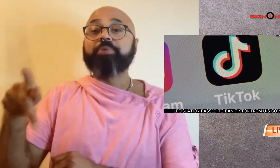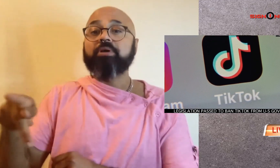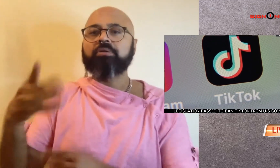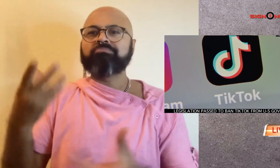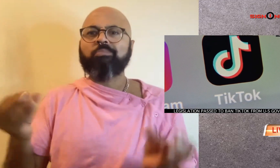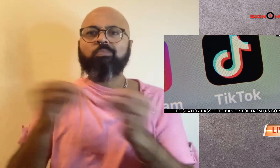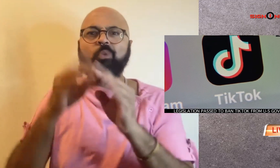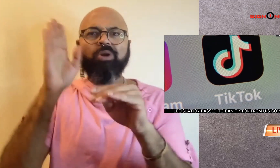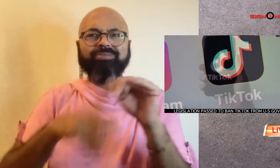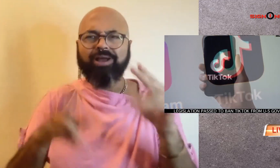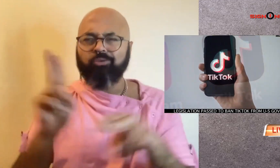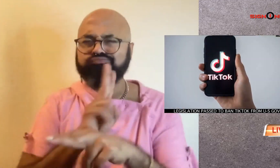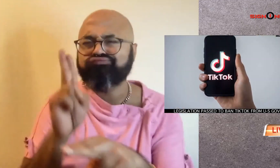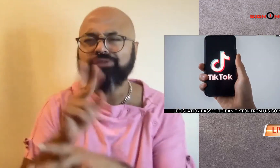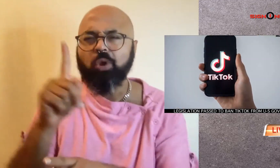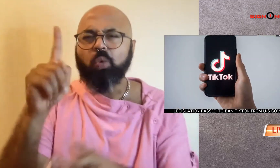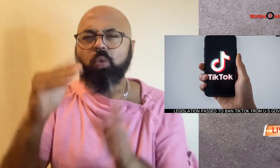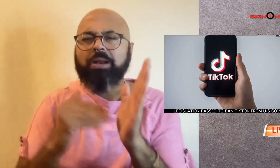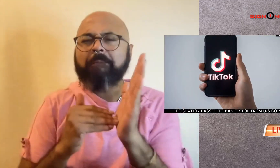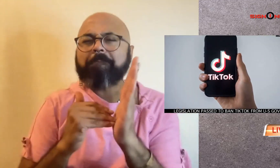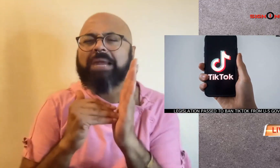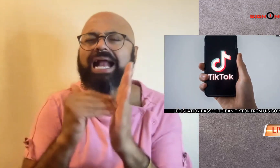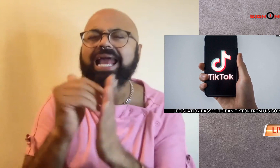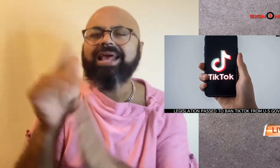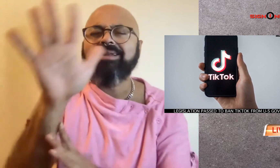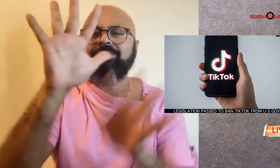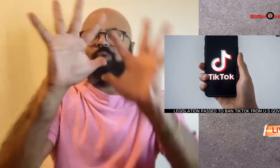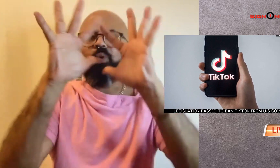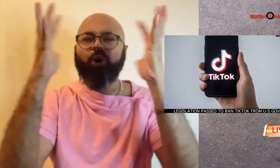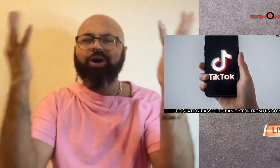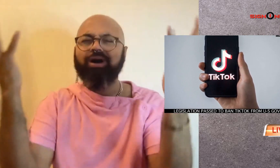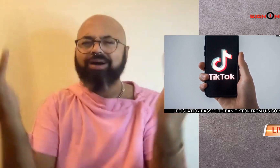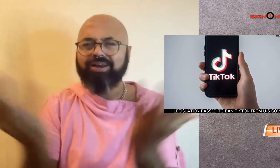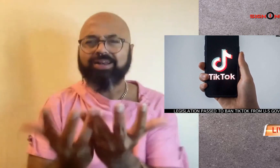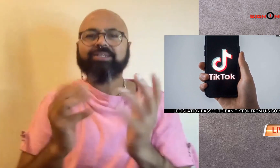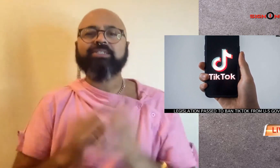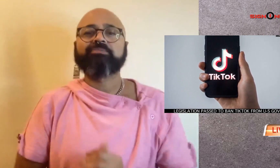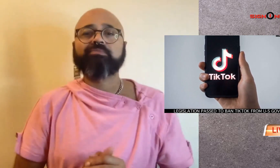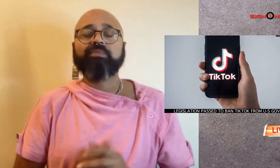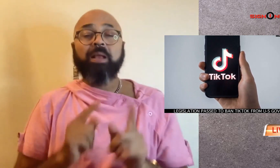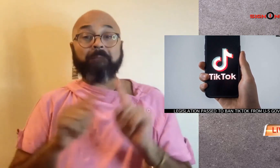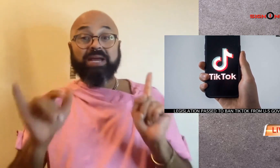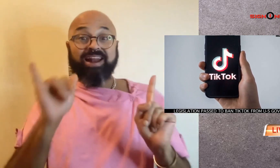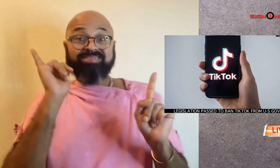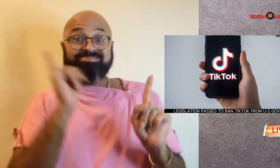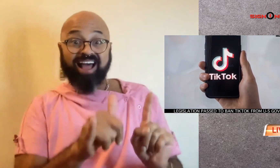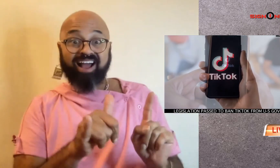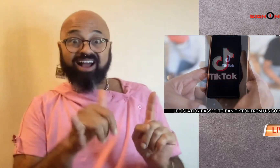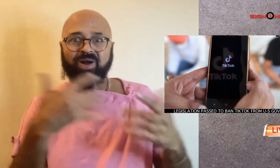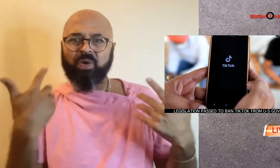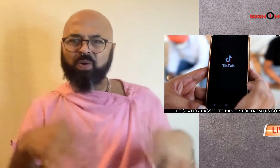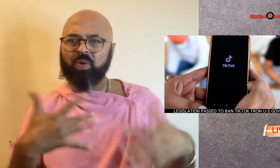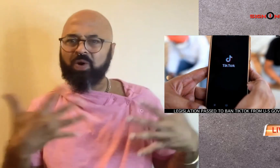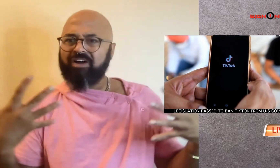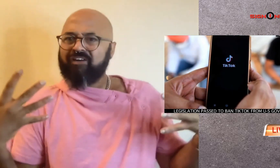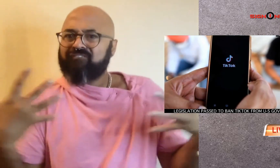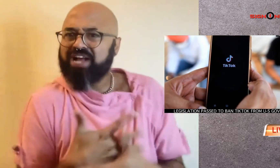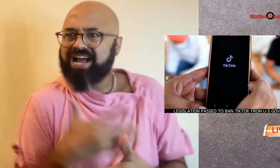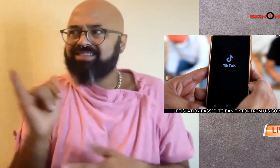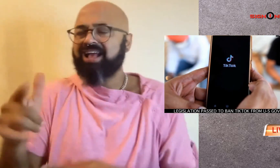The video app has more than 1 billion users worldwide, but there are fears the Chinese government could